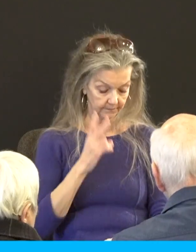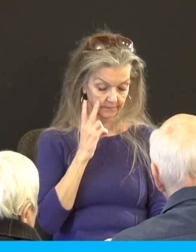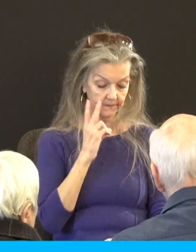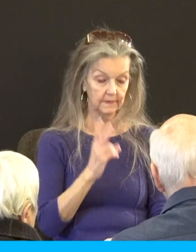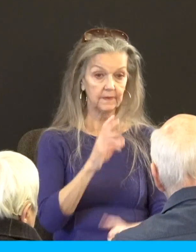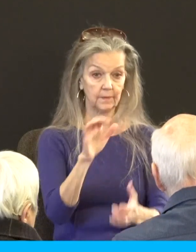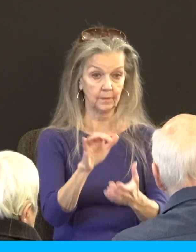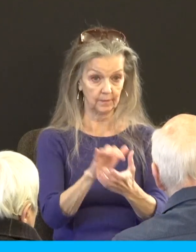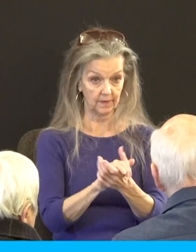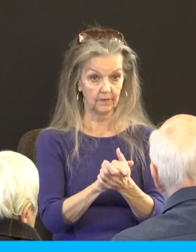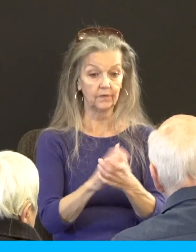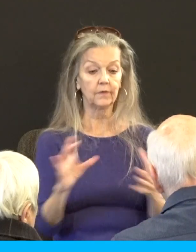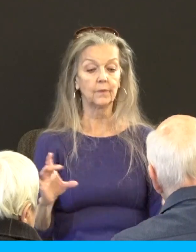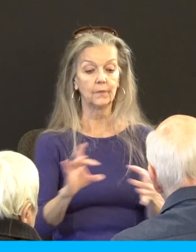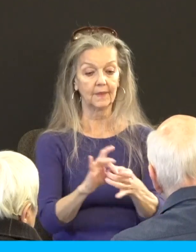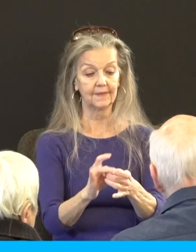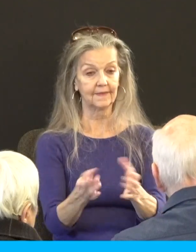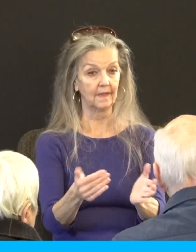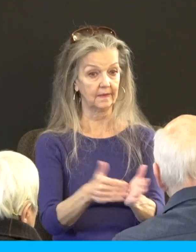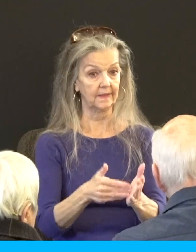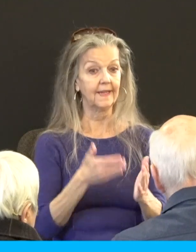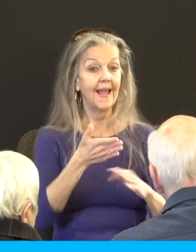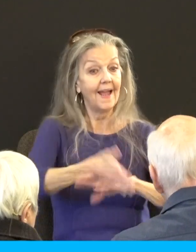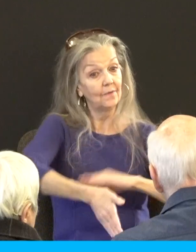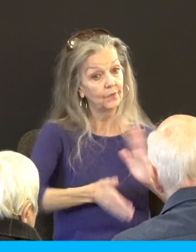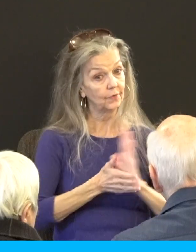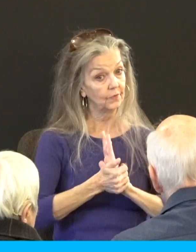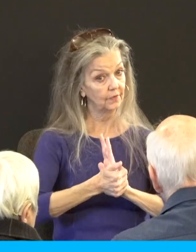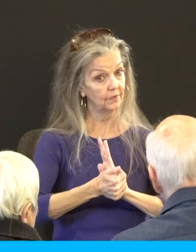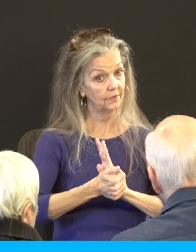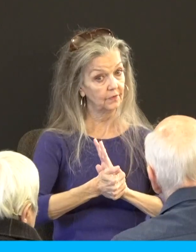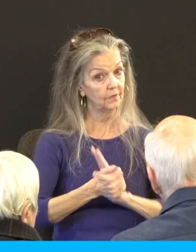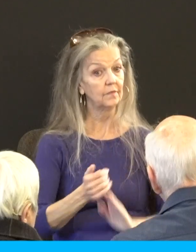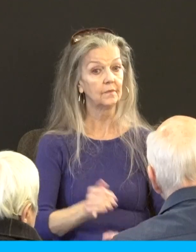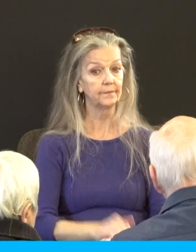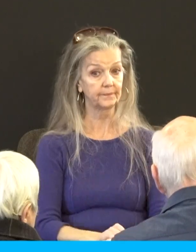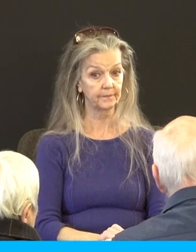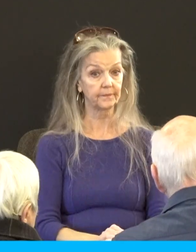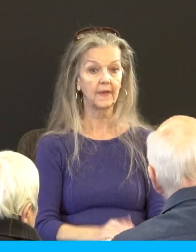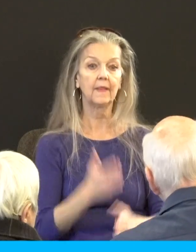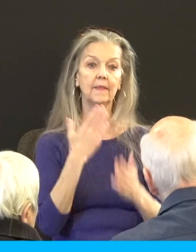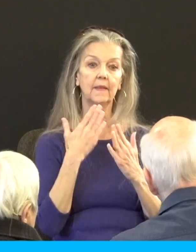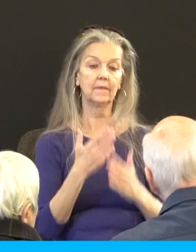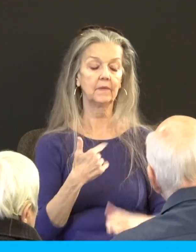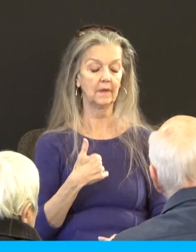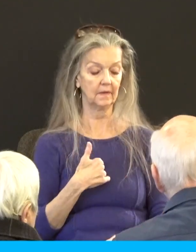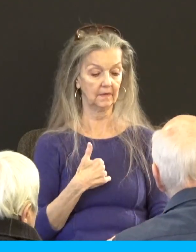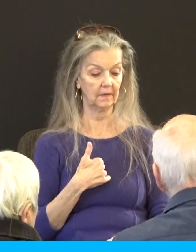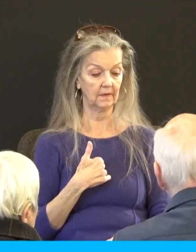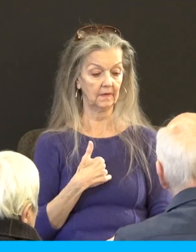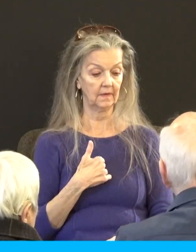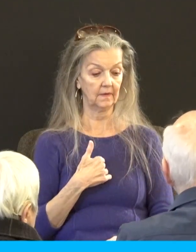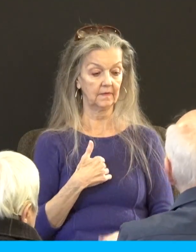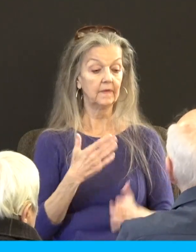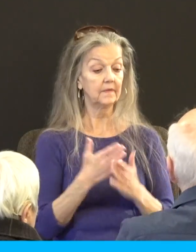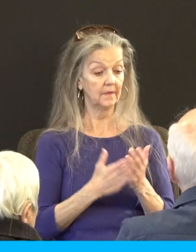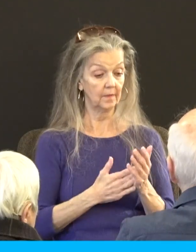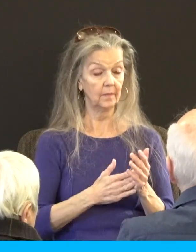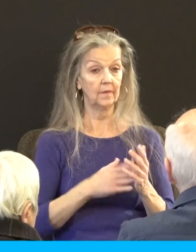reconcile from some pretty upsetting things and thankfully I've even had some in those reconciled marriages come and tell